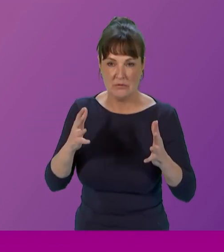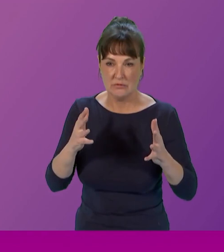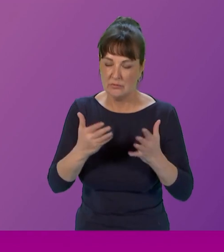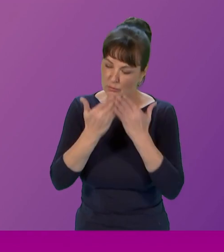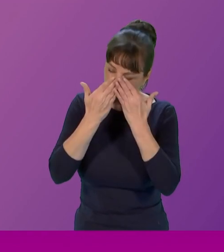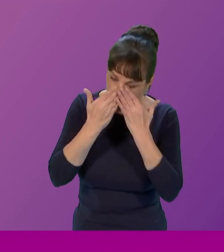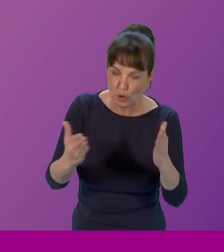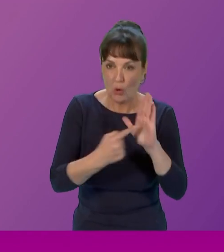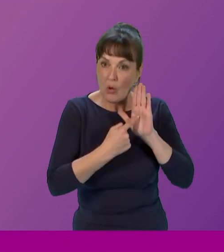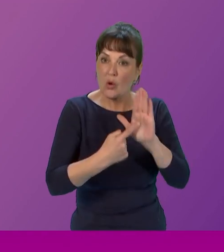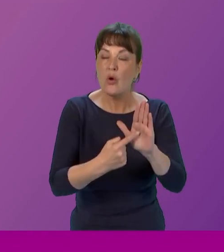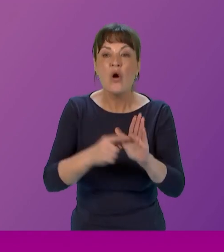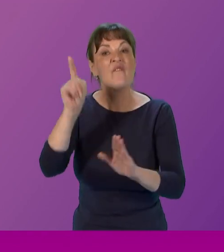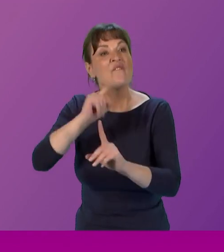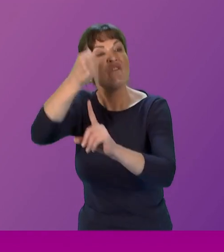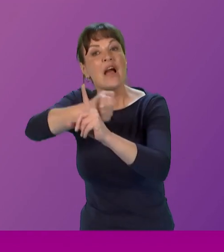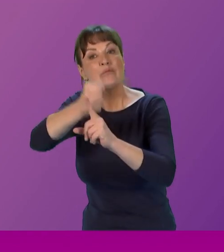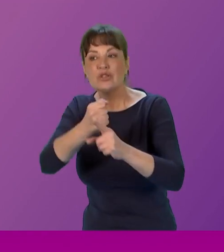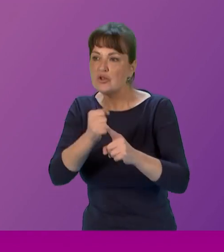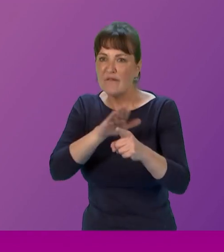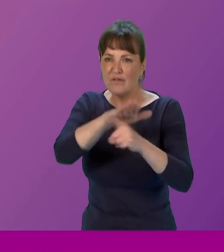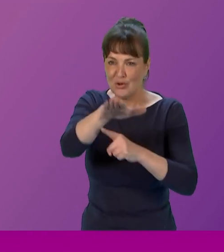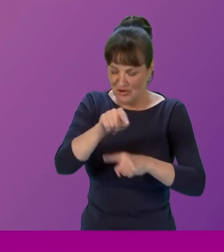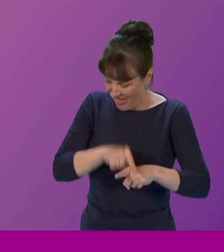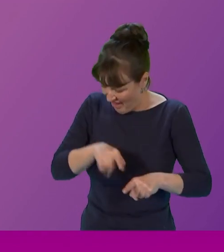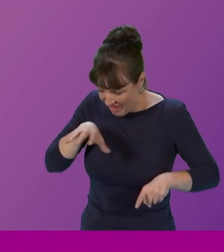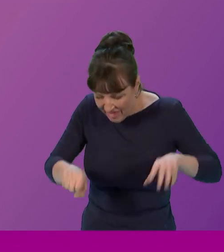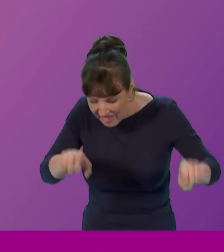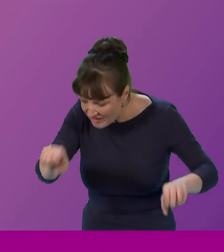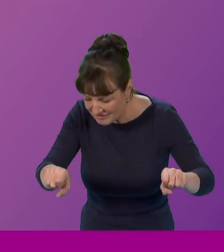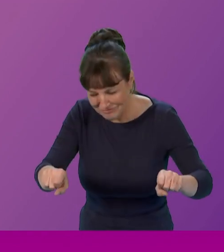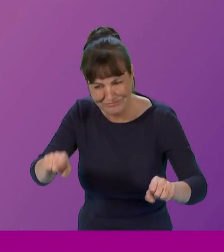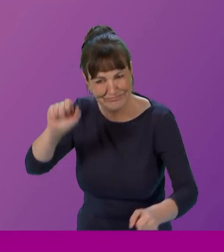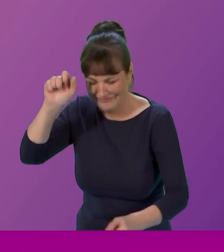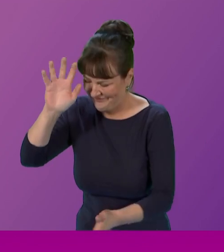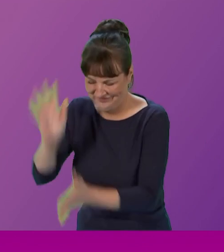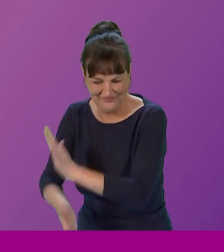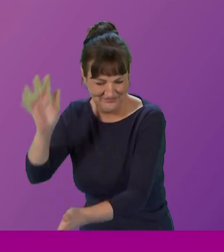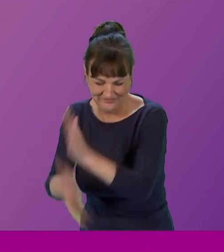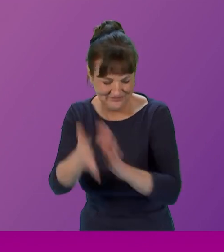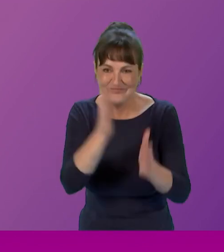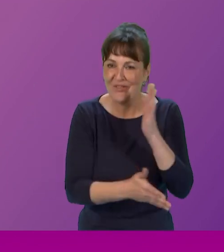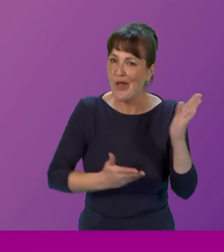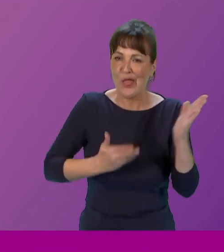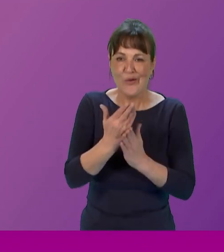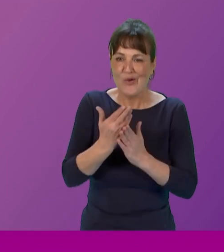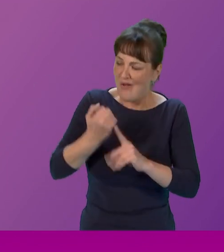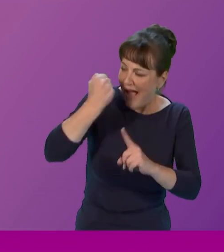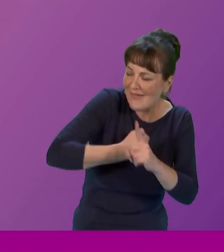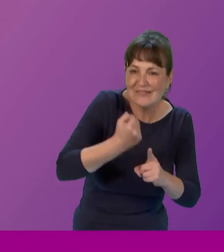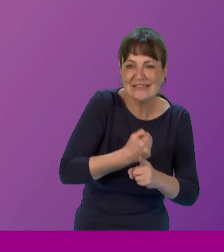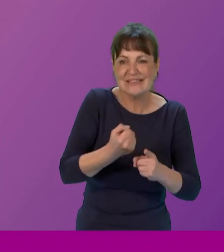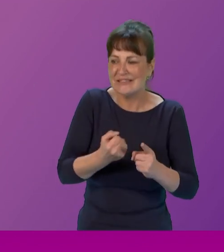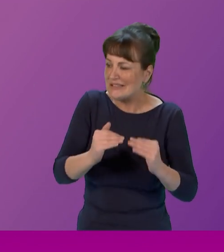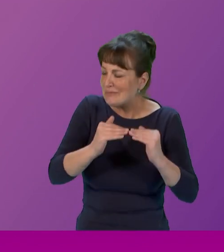future that disrupts this kind of coloniality in activism in advocacy and in knowledge creation